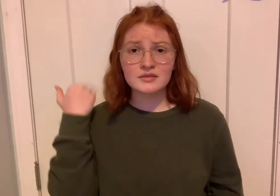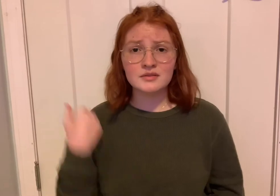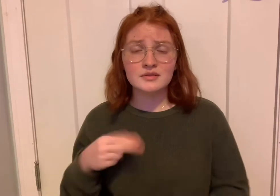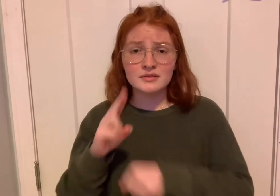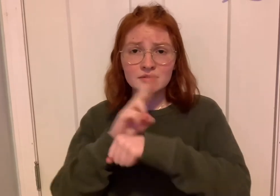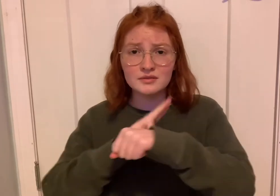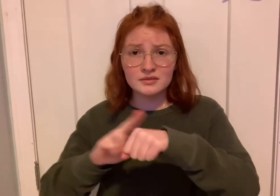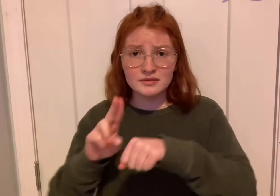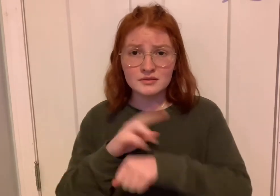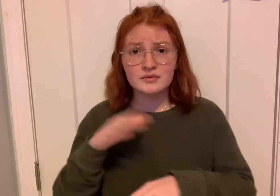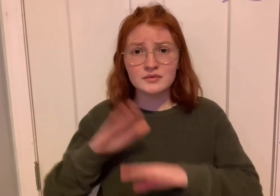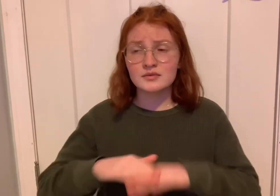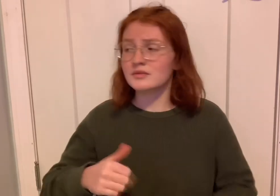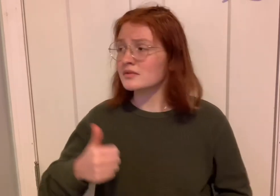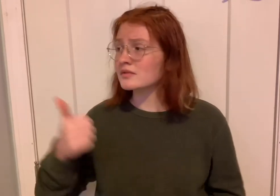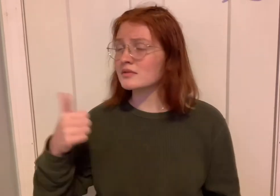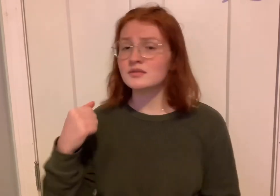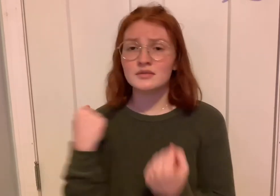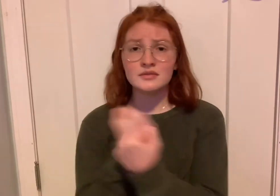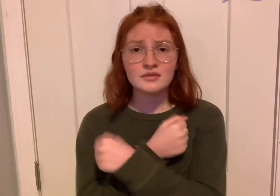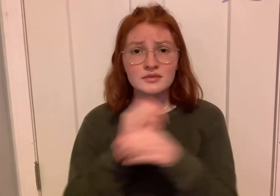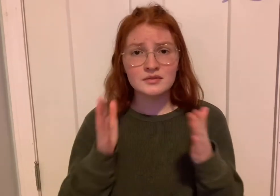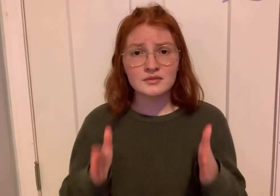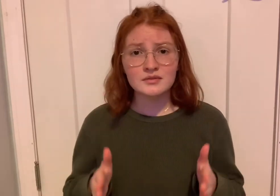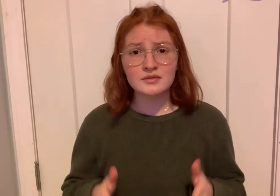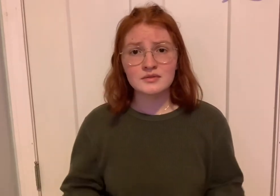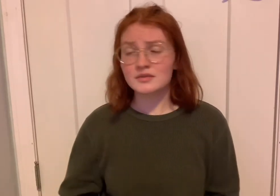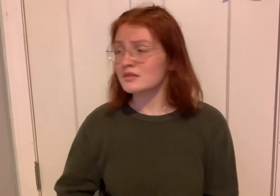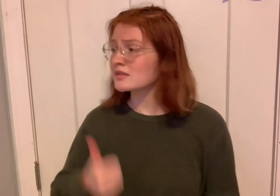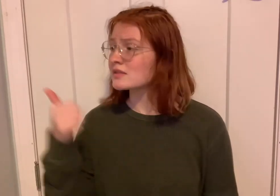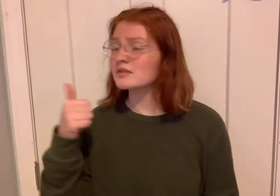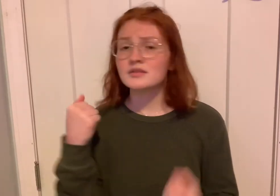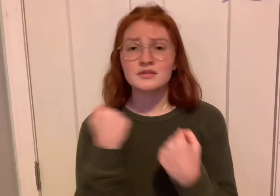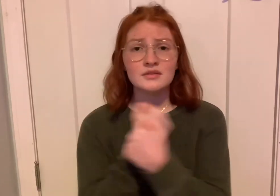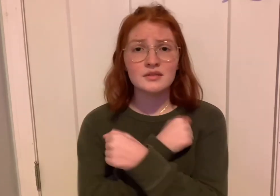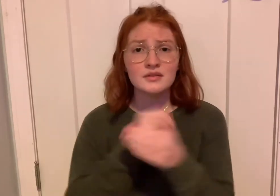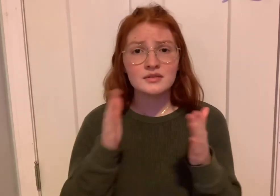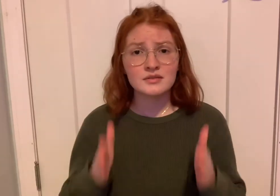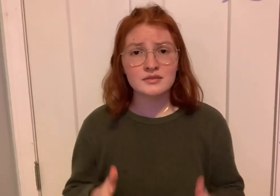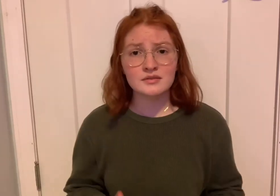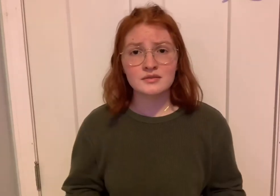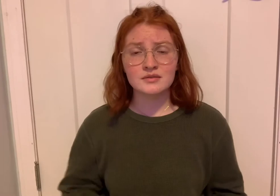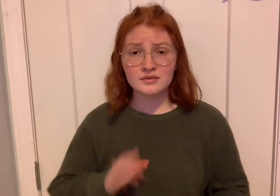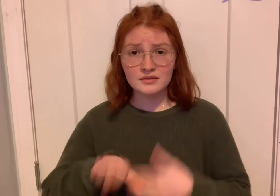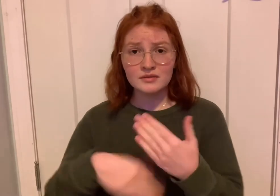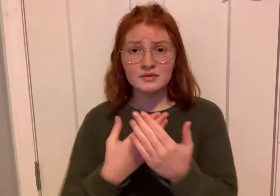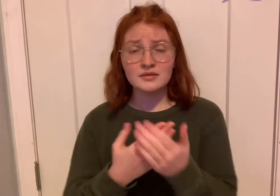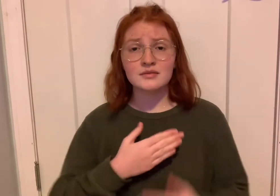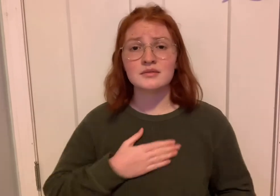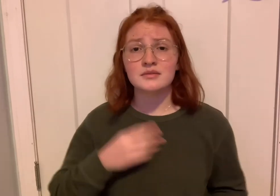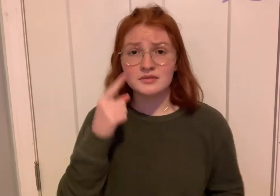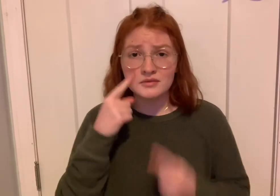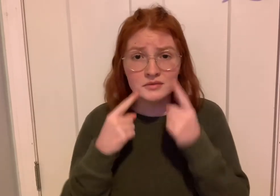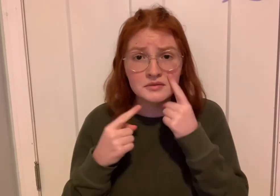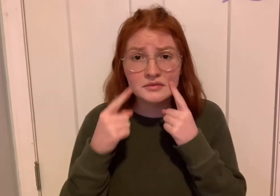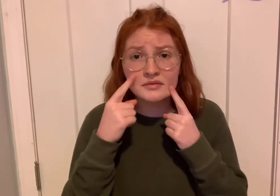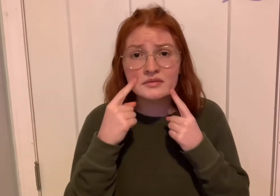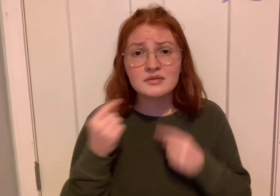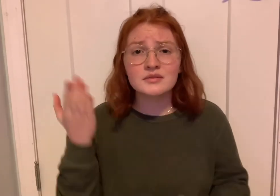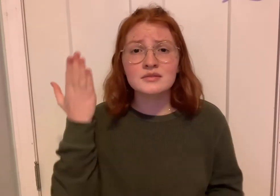used, oh On another love, another love Oh my tears have